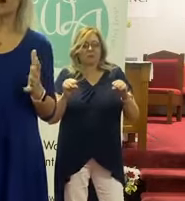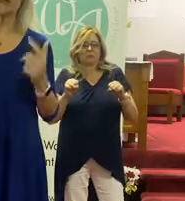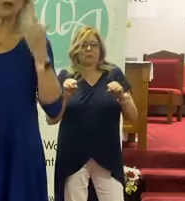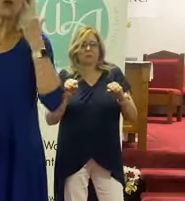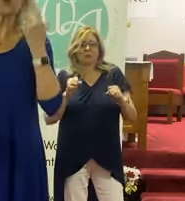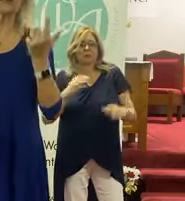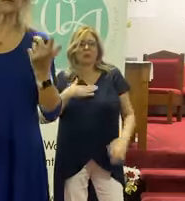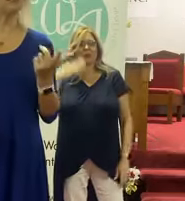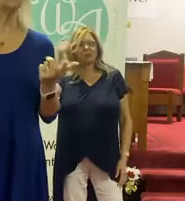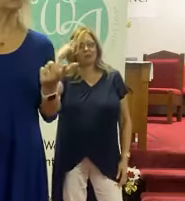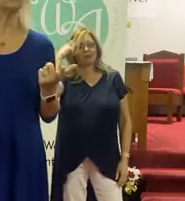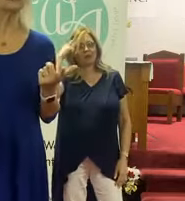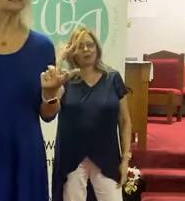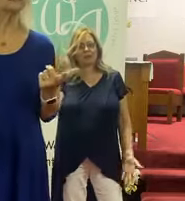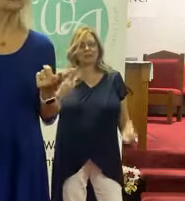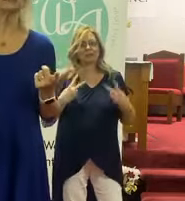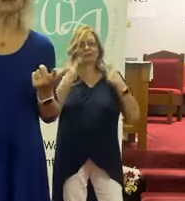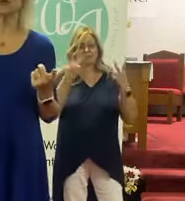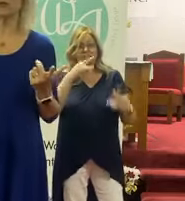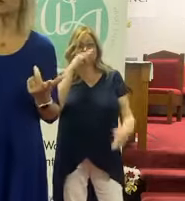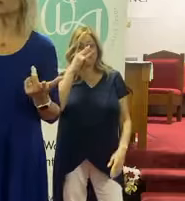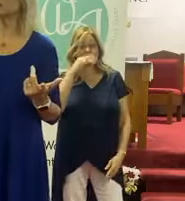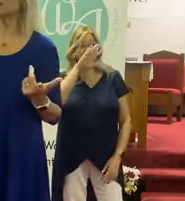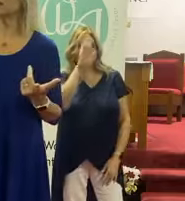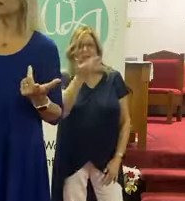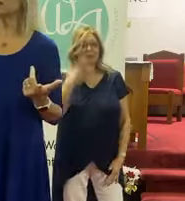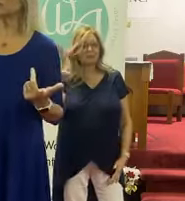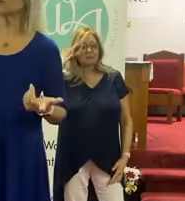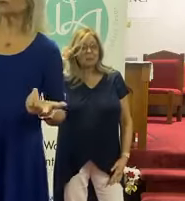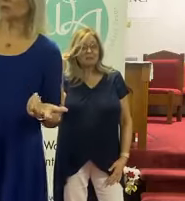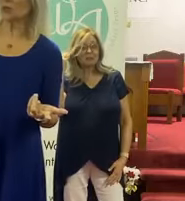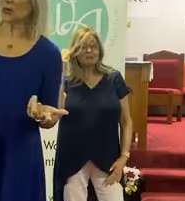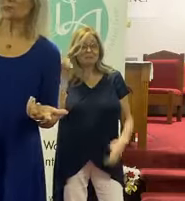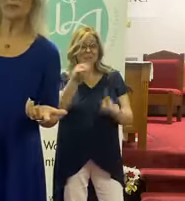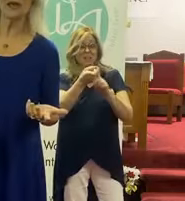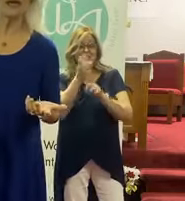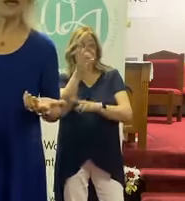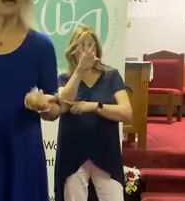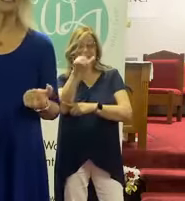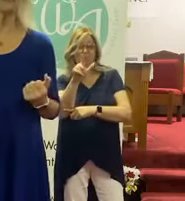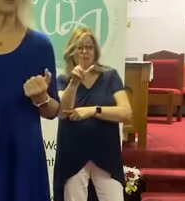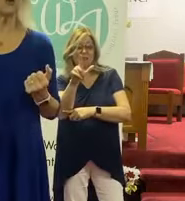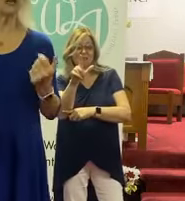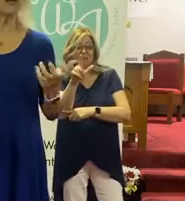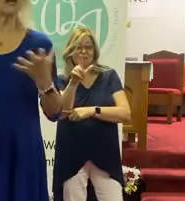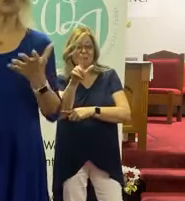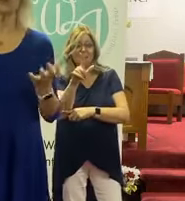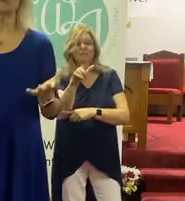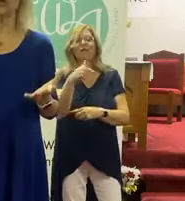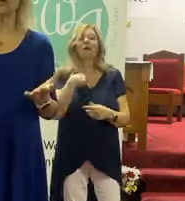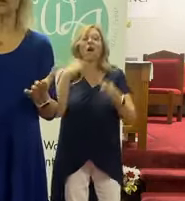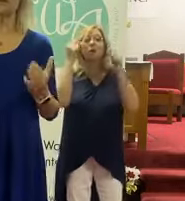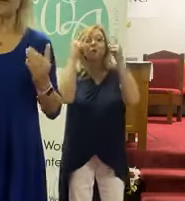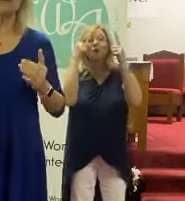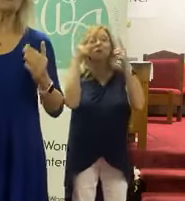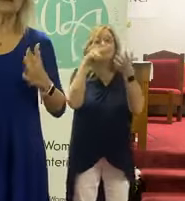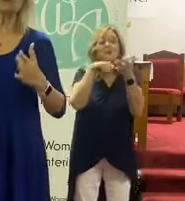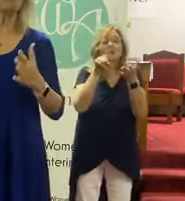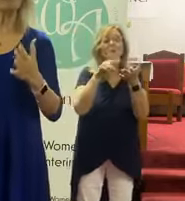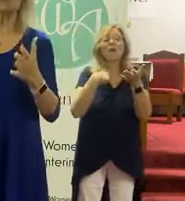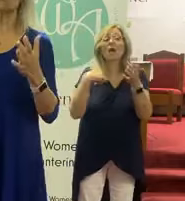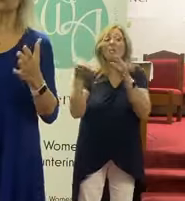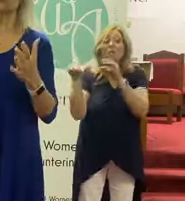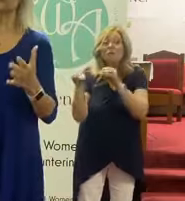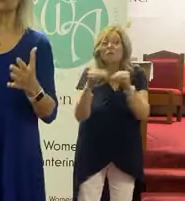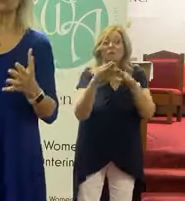And my thought was, these visiting kids probably never experienced that because they're from Florida. And so I got up to go check on them. As